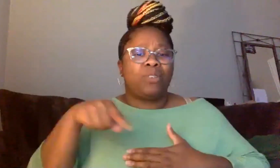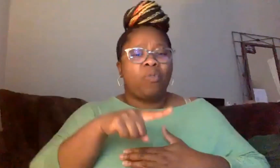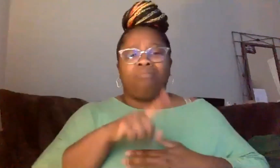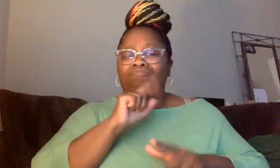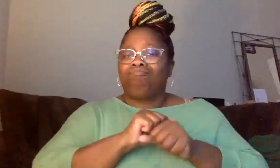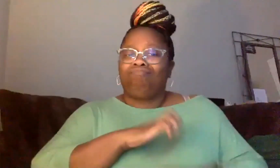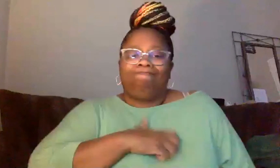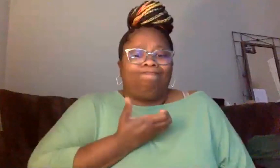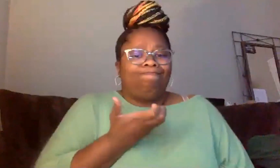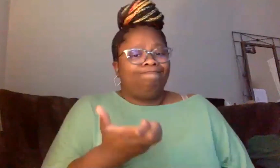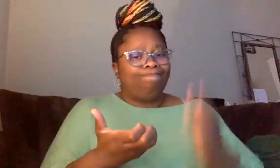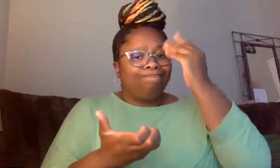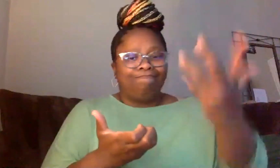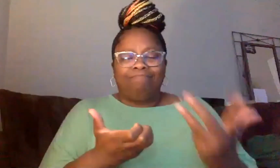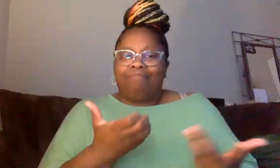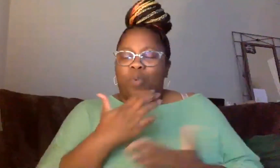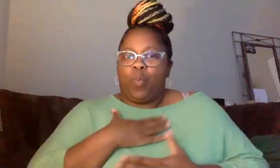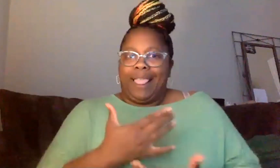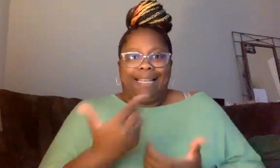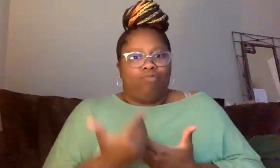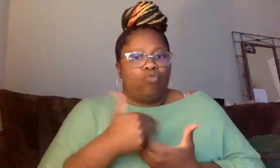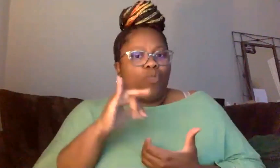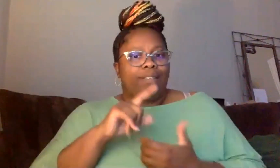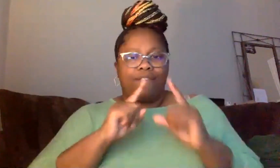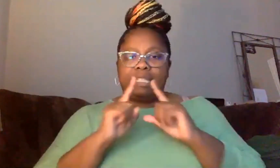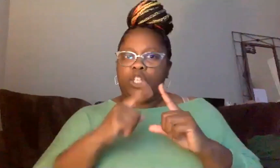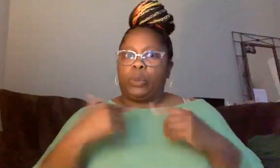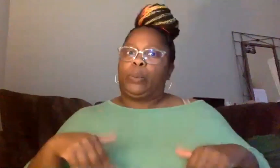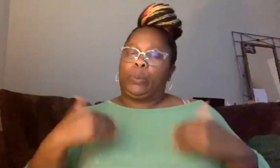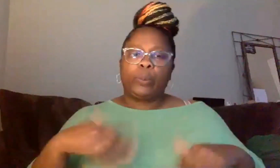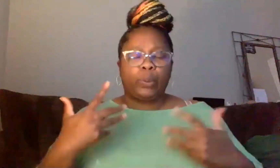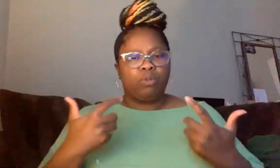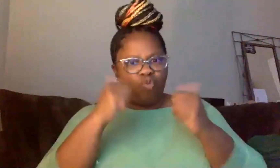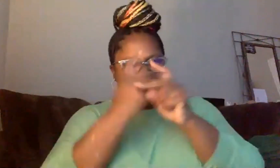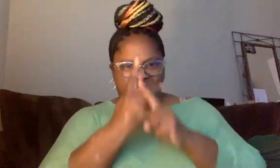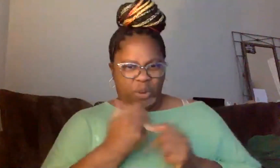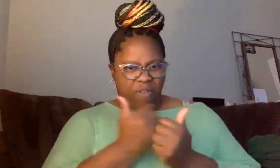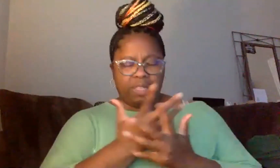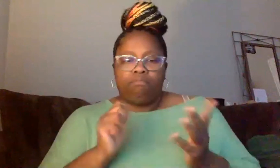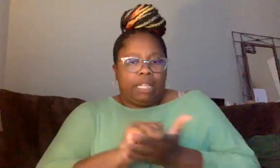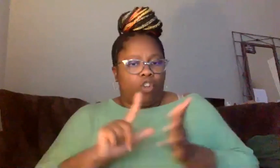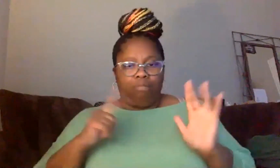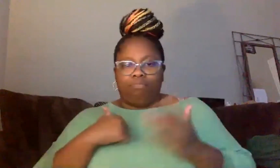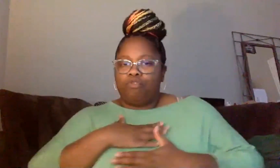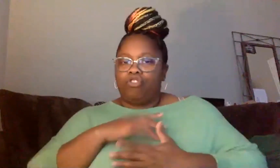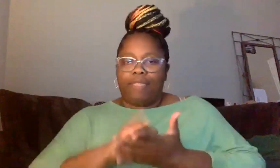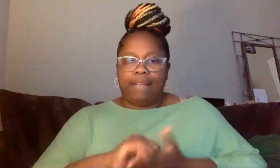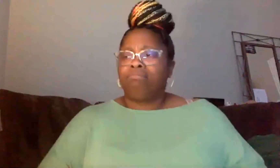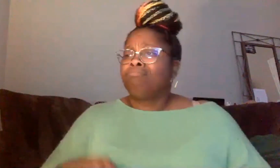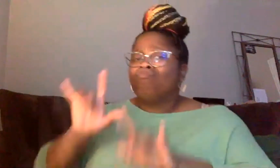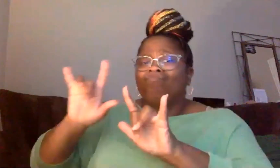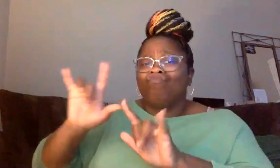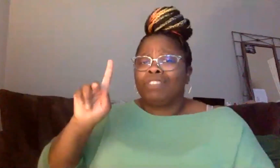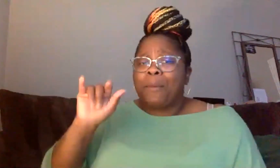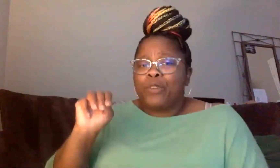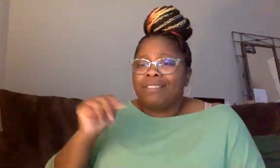even being, you know, willing to even jump into the conversation actually, you know, try to figure out things. So that's all I want to say. I appreciate that. We love you, Cameron.